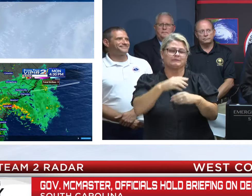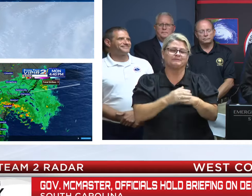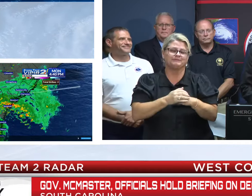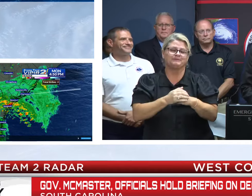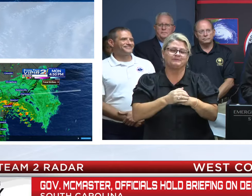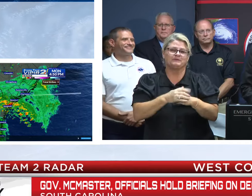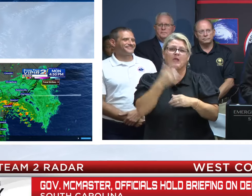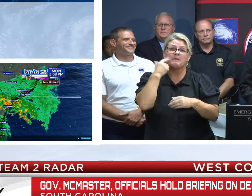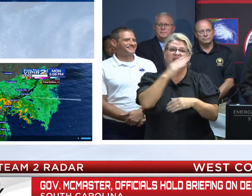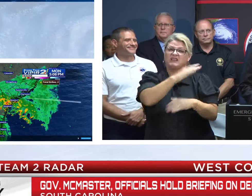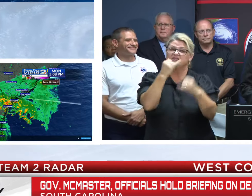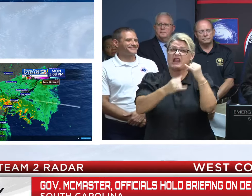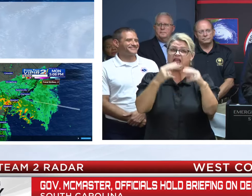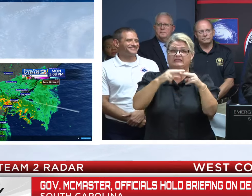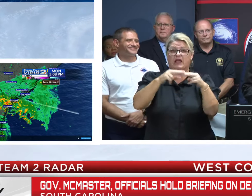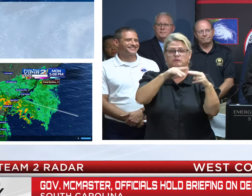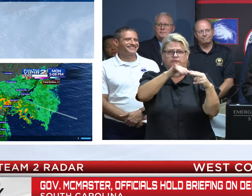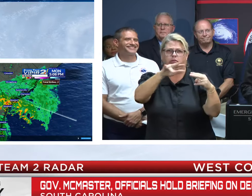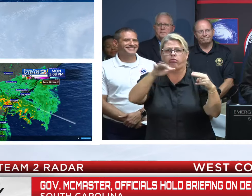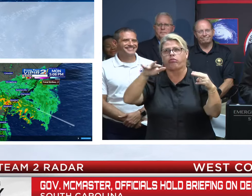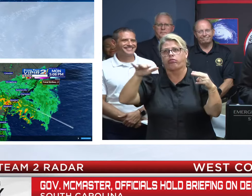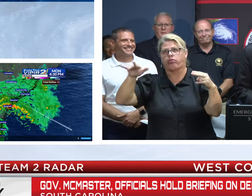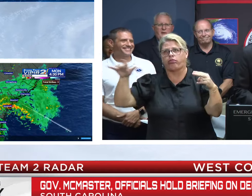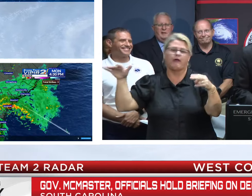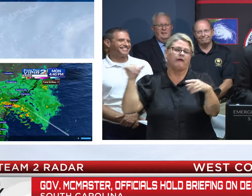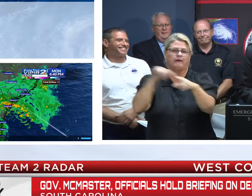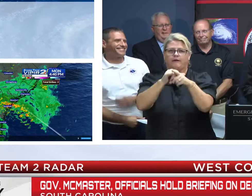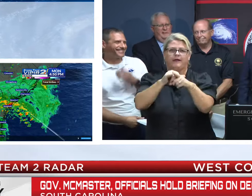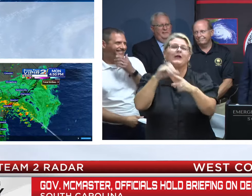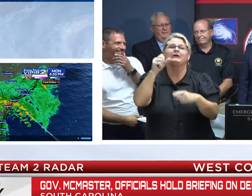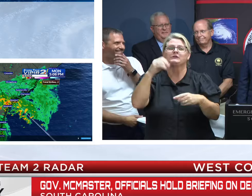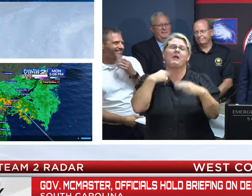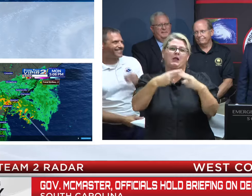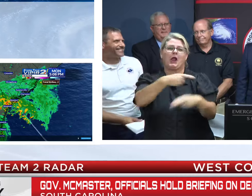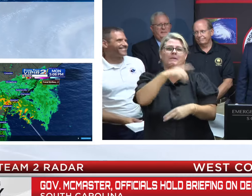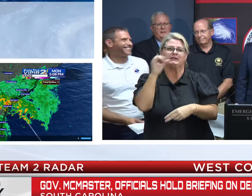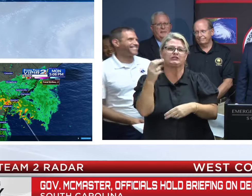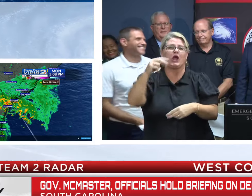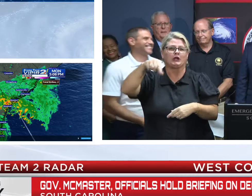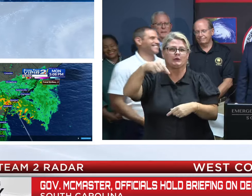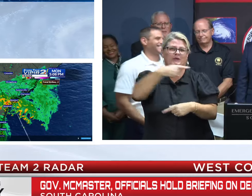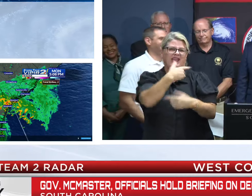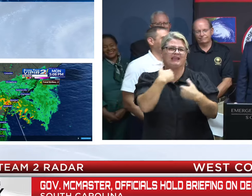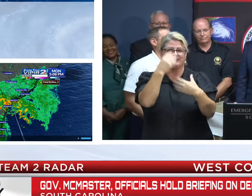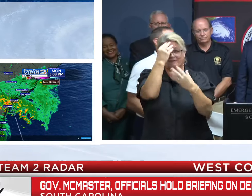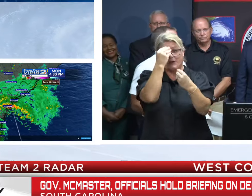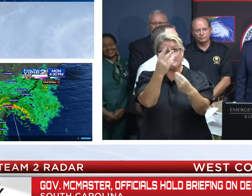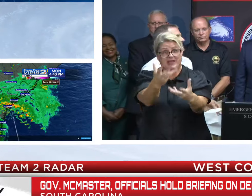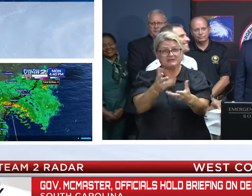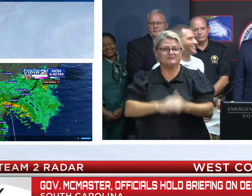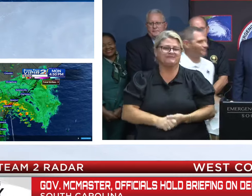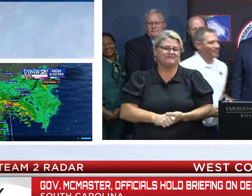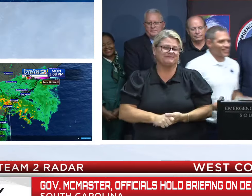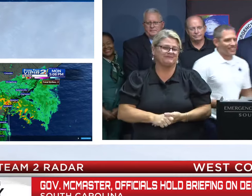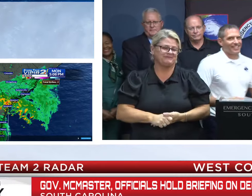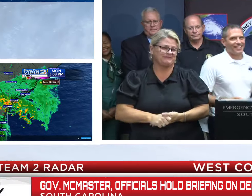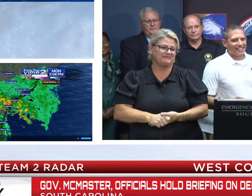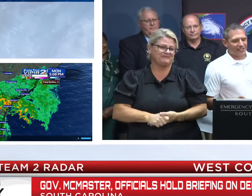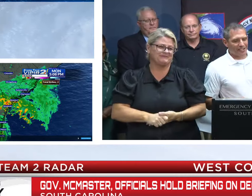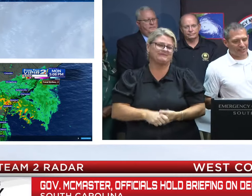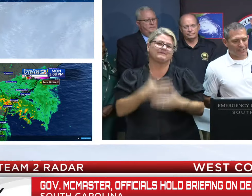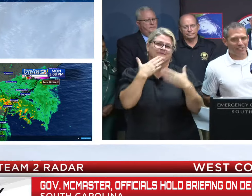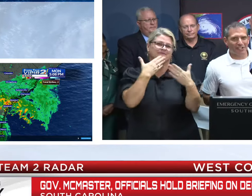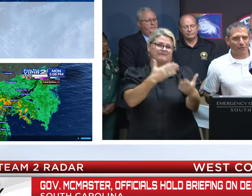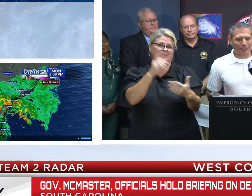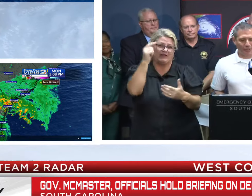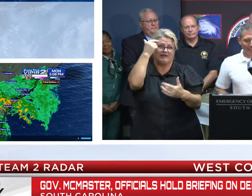because Quirello is hard to say. But he's here. He has a lot of information you would enjoy listening to. John. Thank